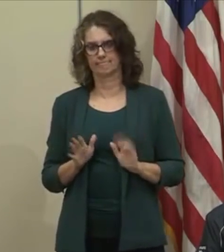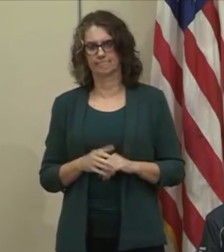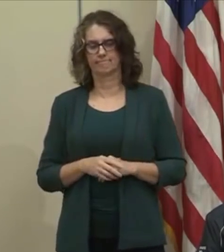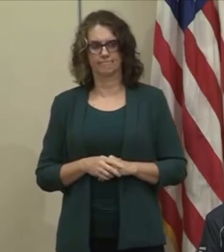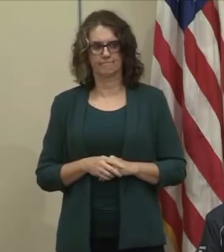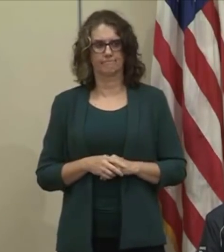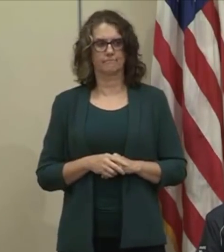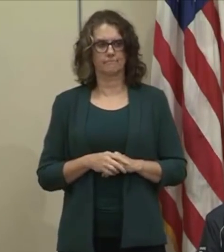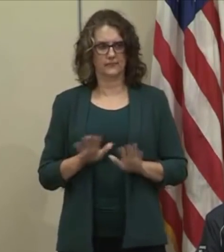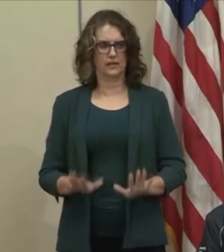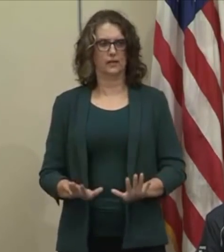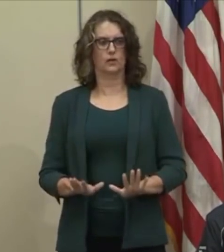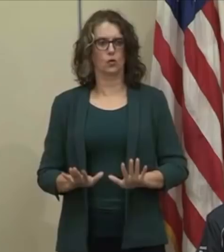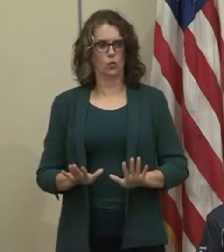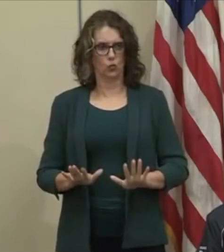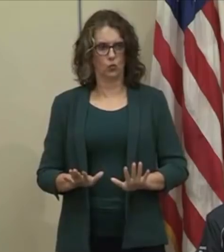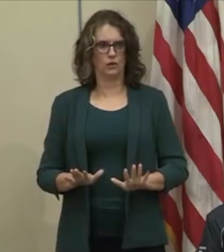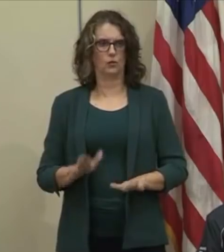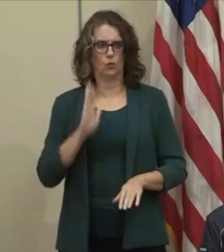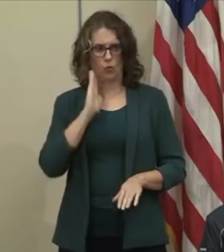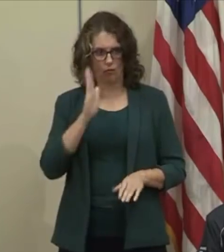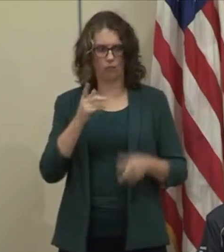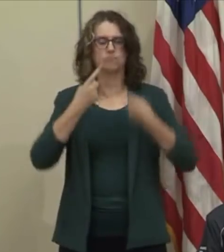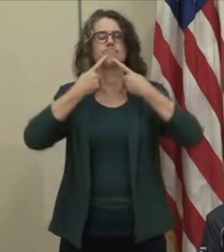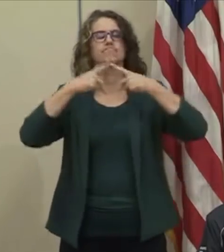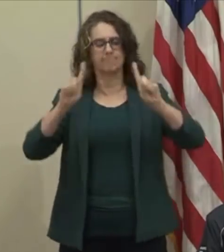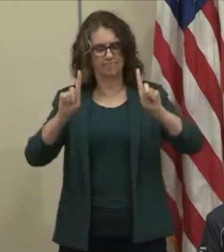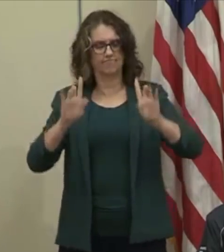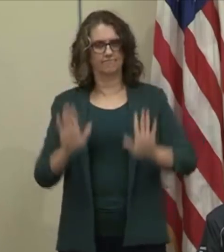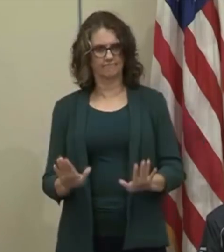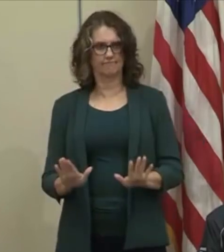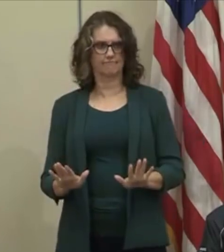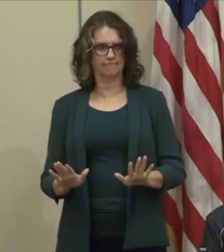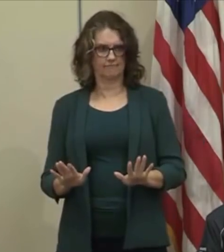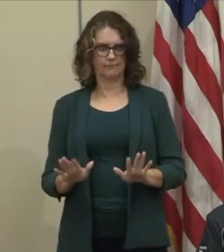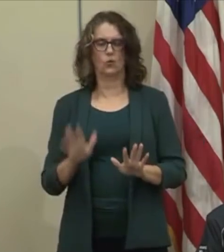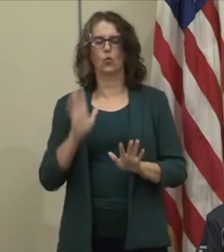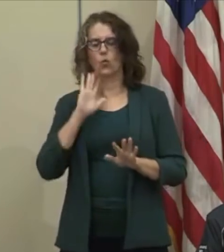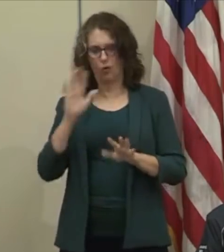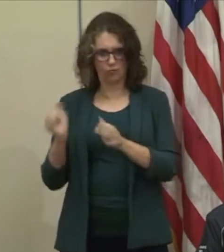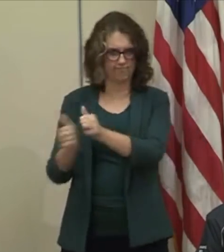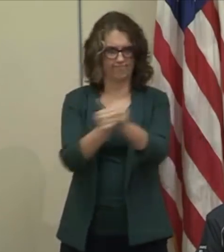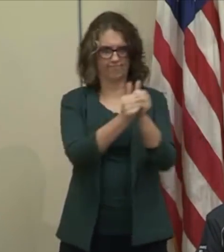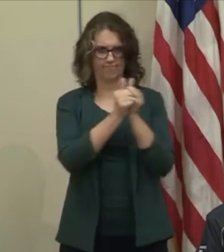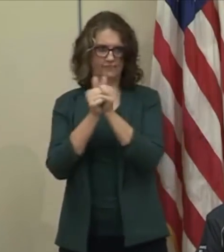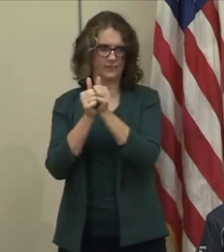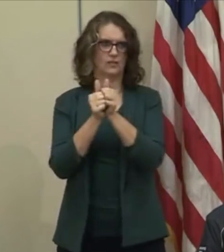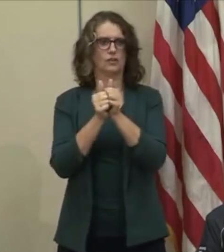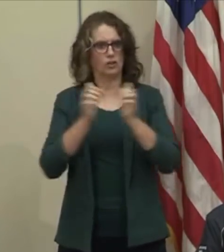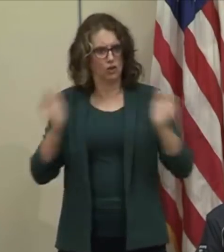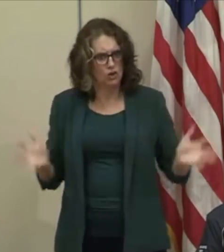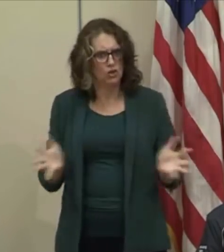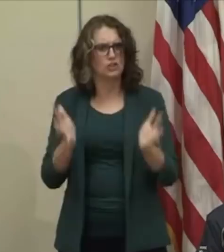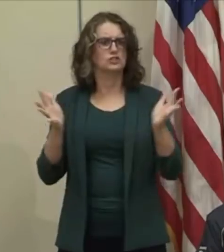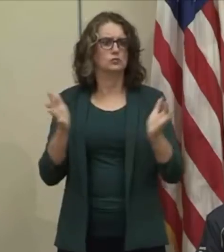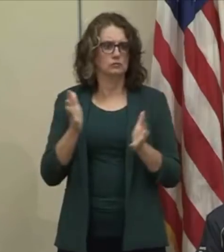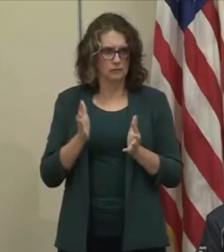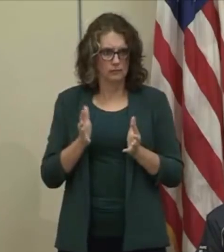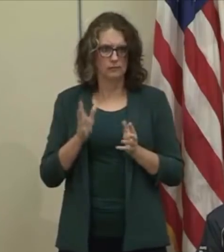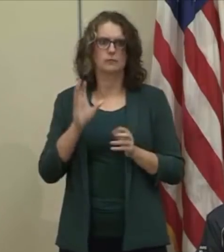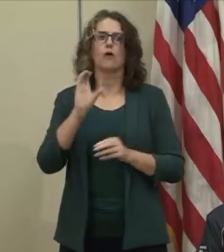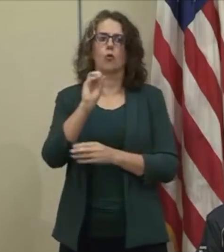want you to know we are going to get through this. We're going to get through this together. And I just want to encourage Oklahomans to continue